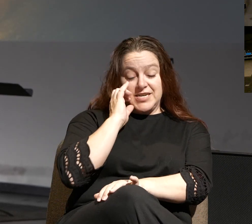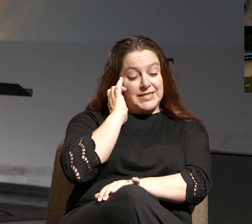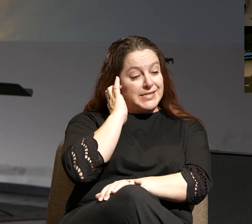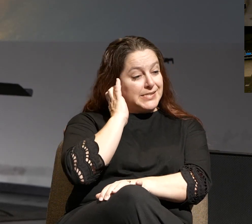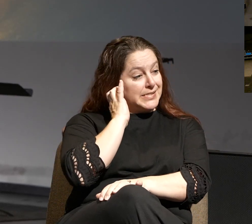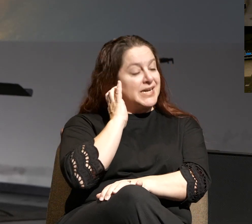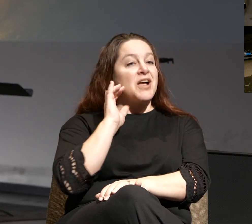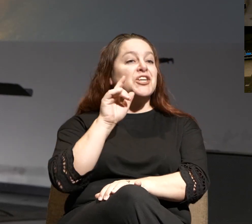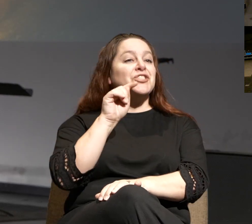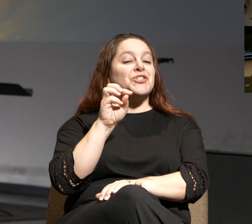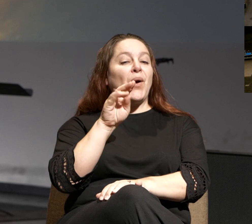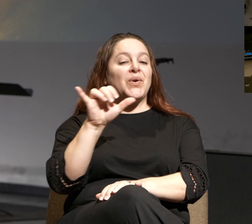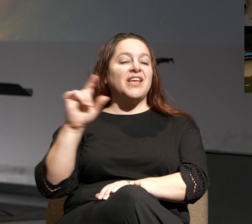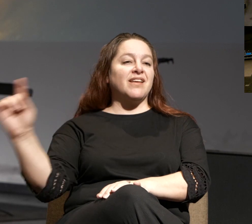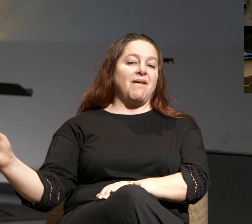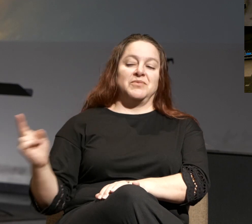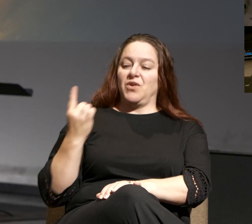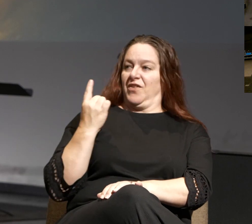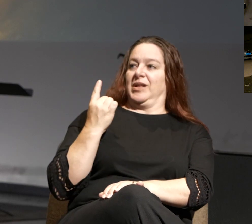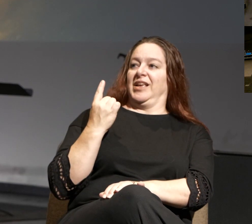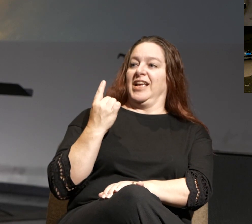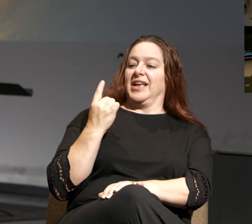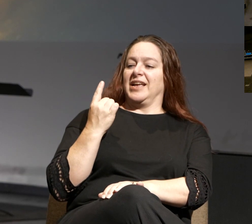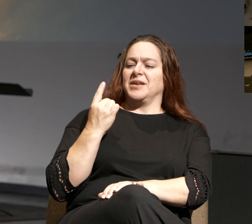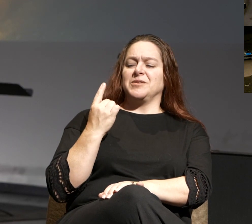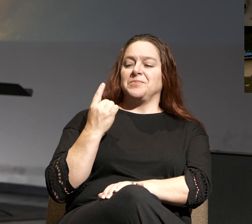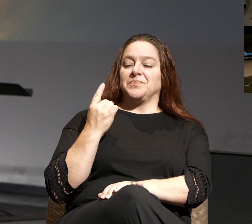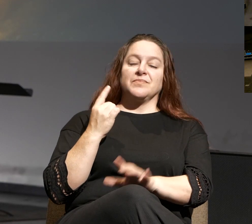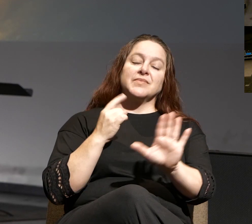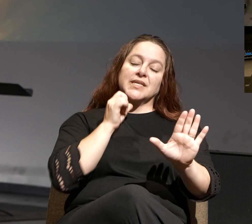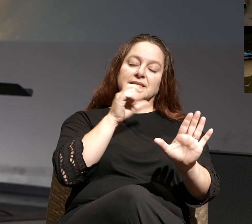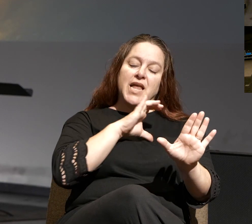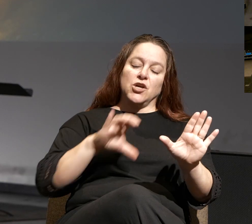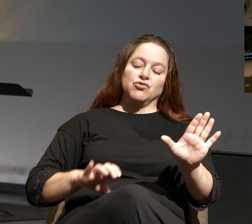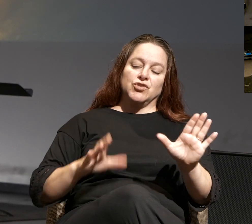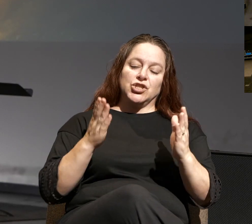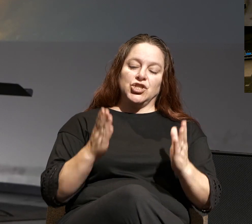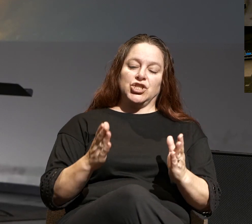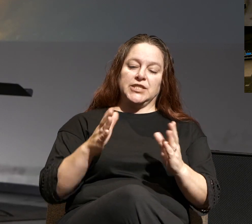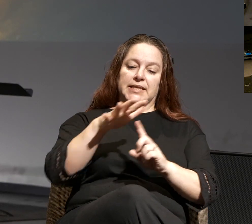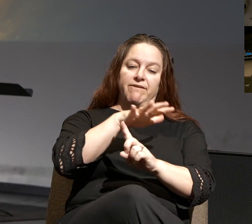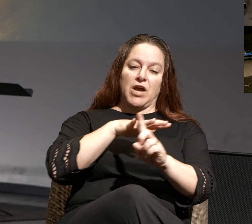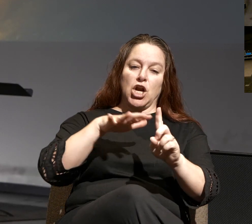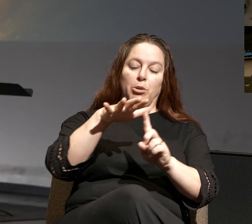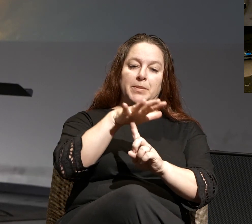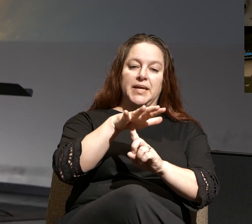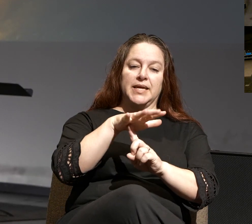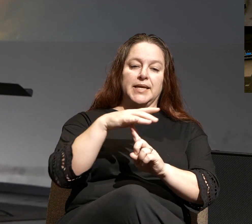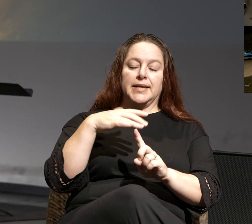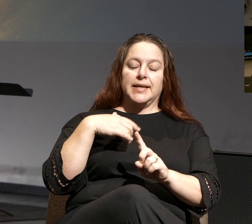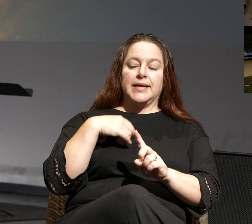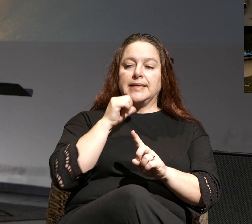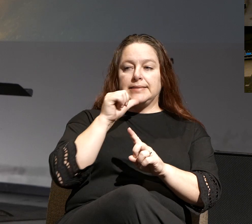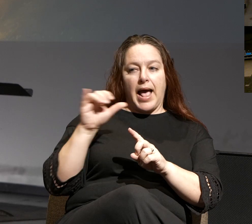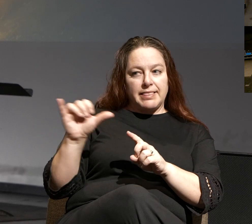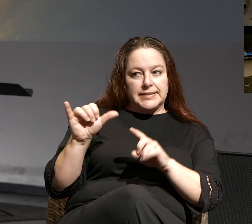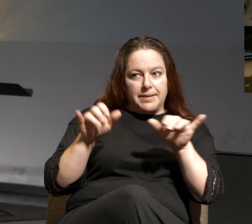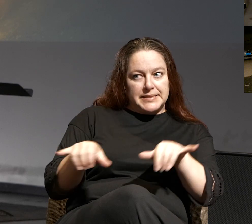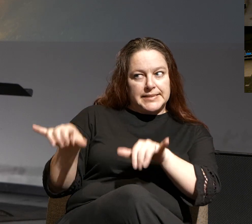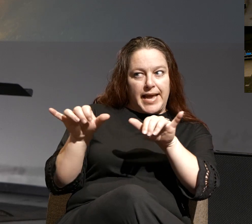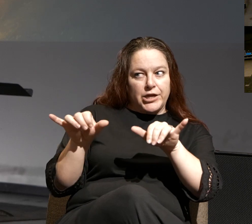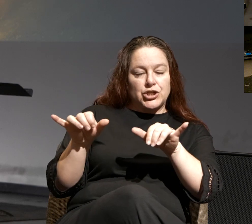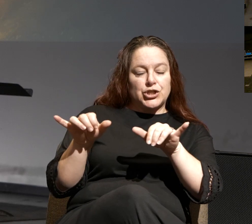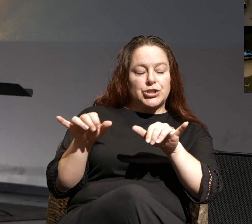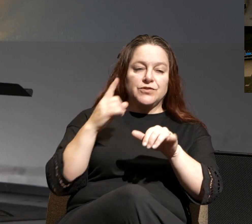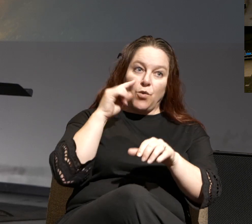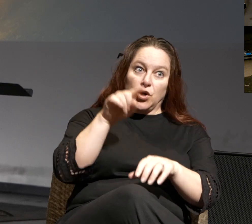And Tony comes over to me, and this is not a Christian environment. You know, I don't hold him to the same standards that